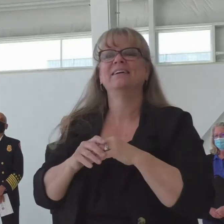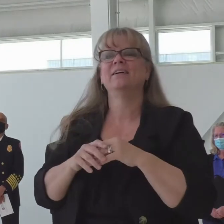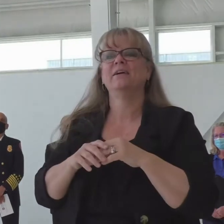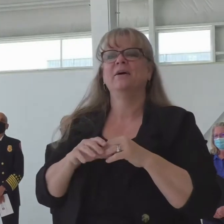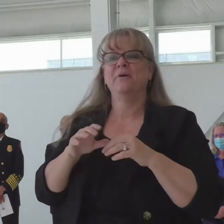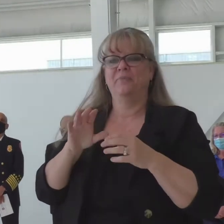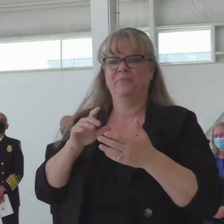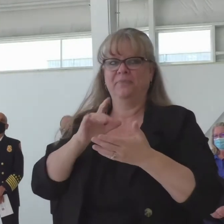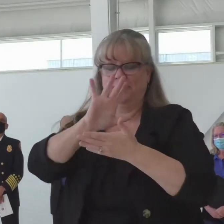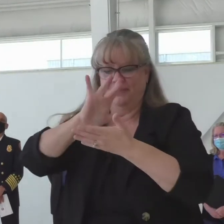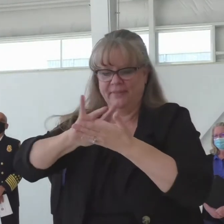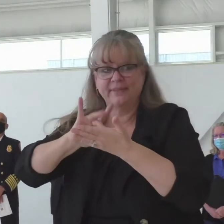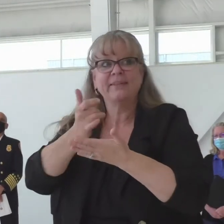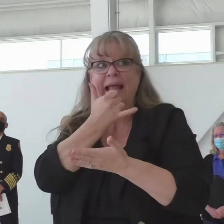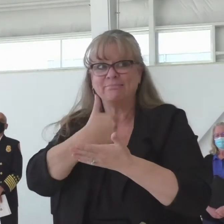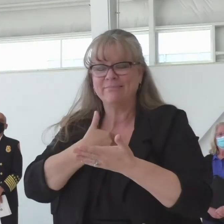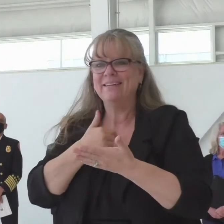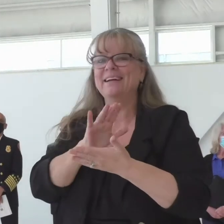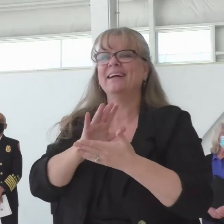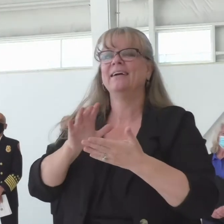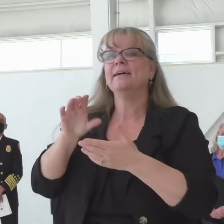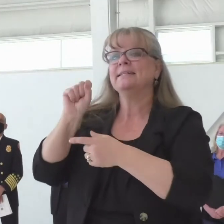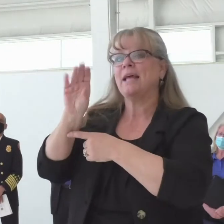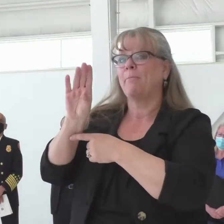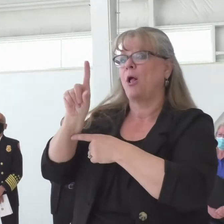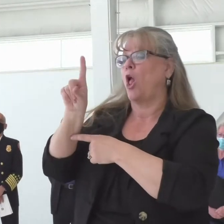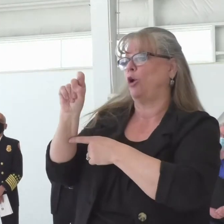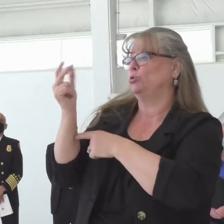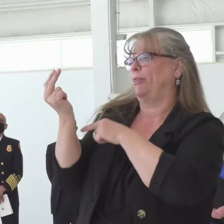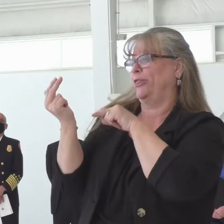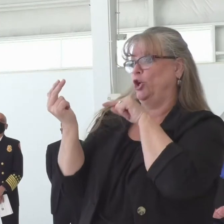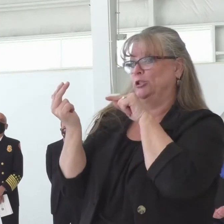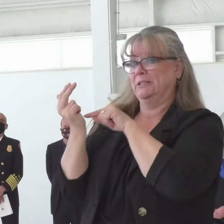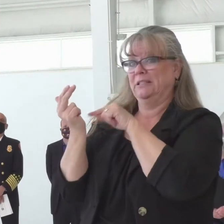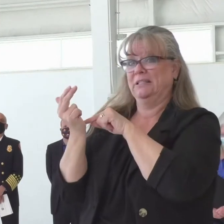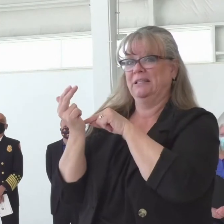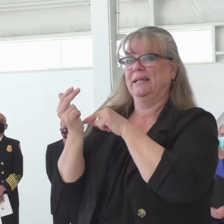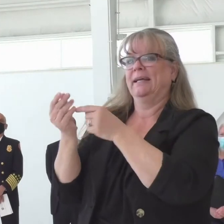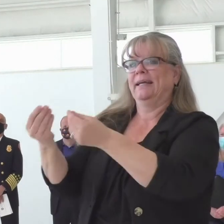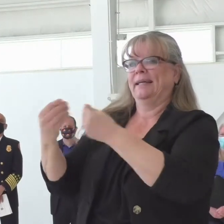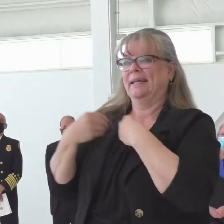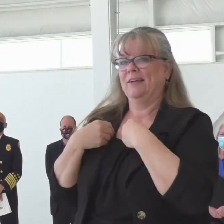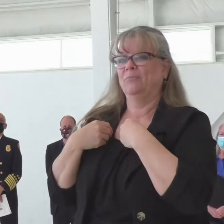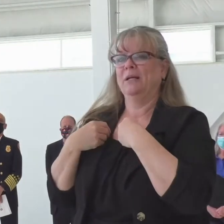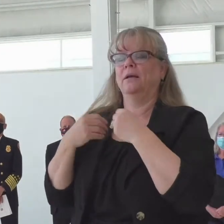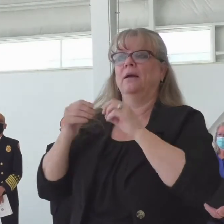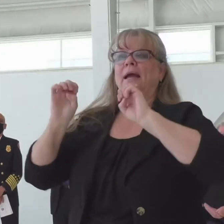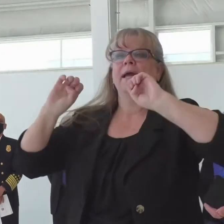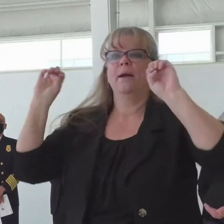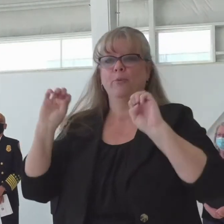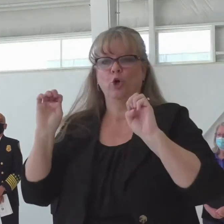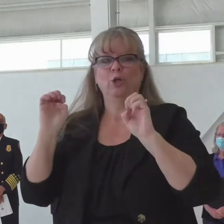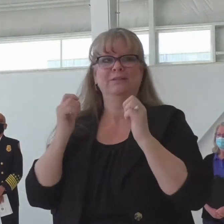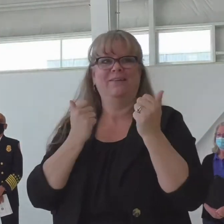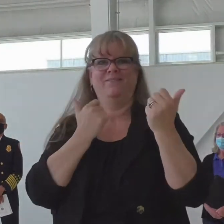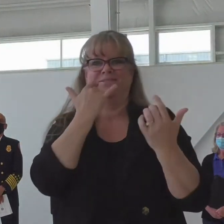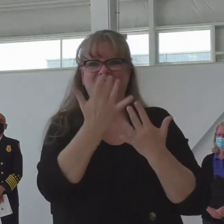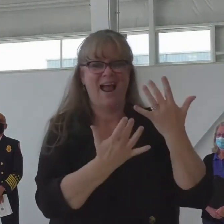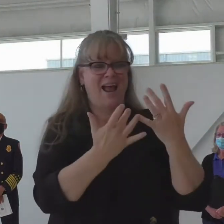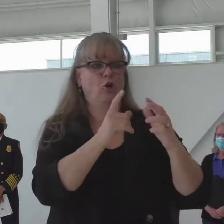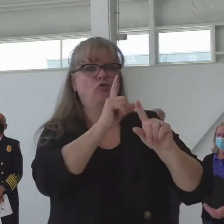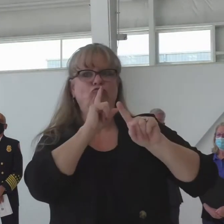that it does, it provides us expanded use of what we call the Wildfire Emergency Response Fund, which gives us more latitude to take